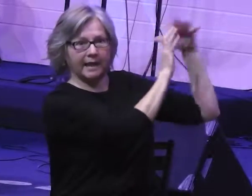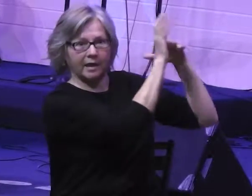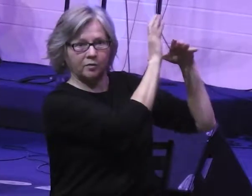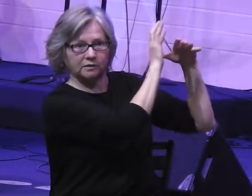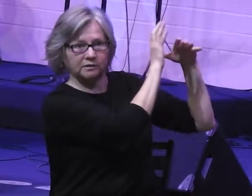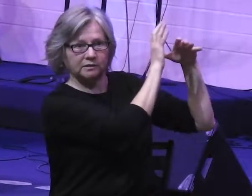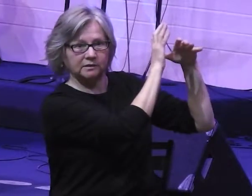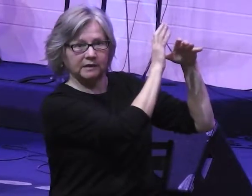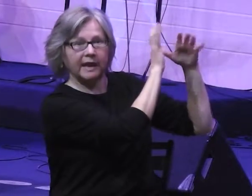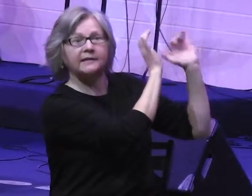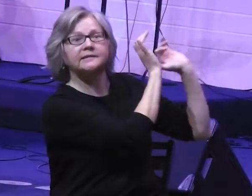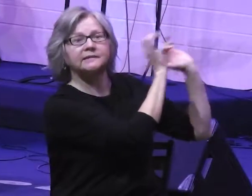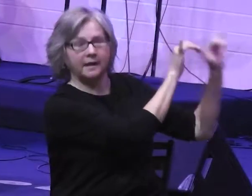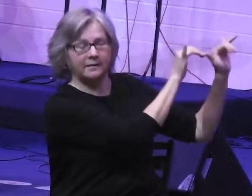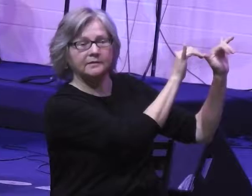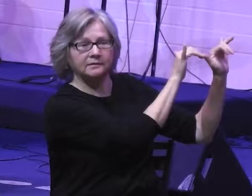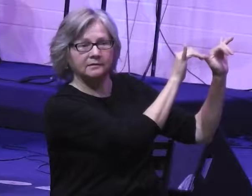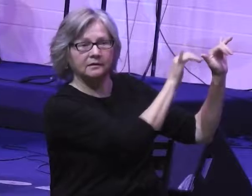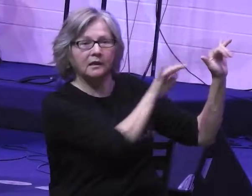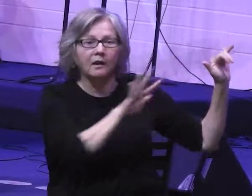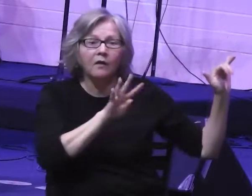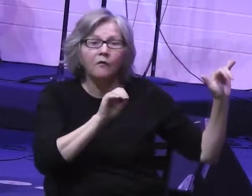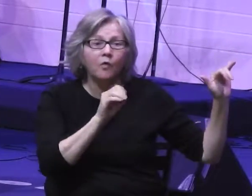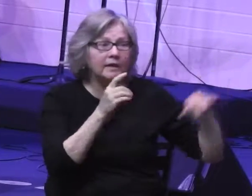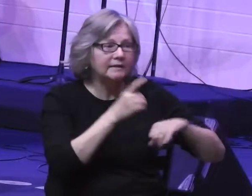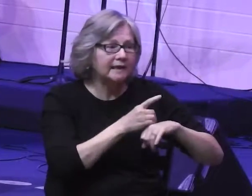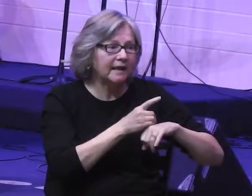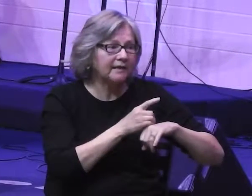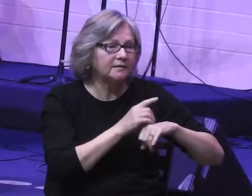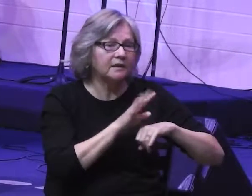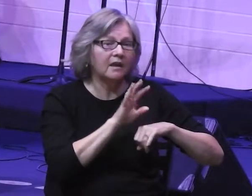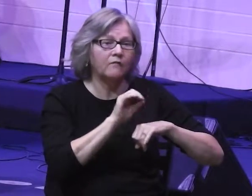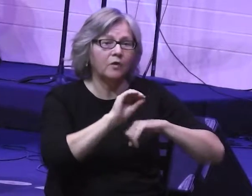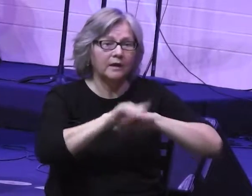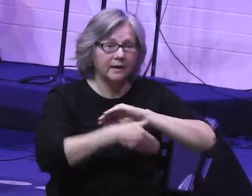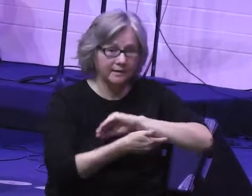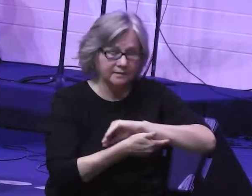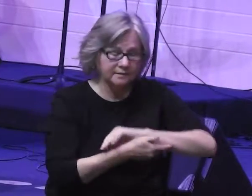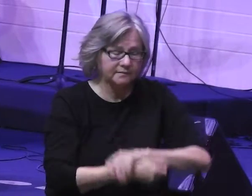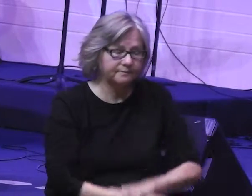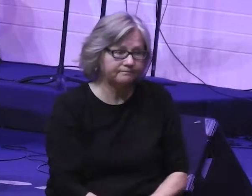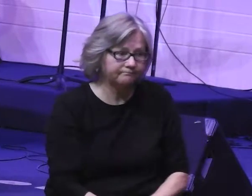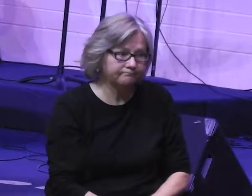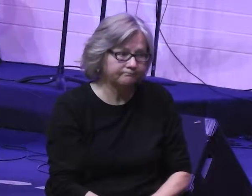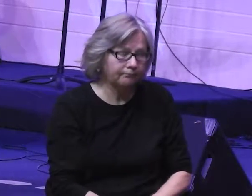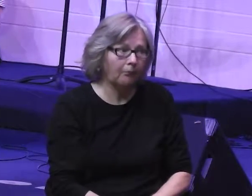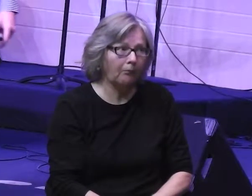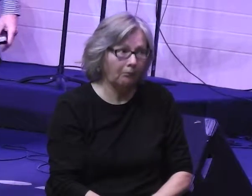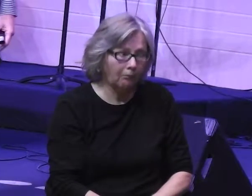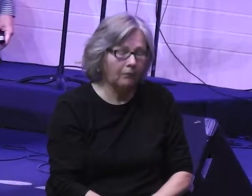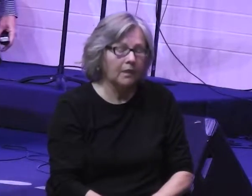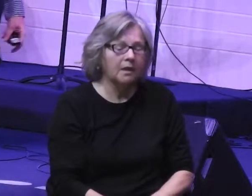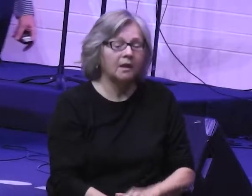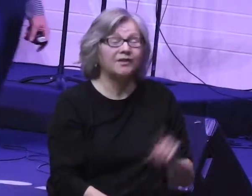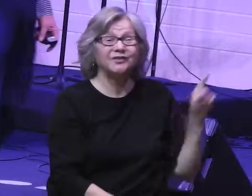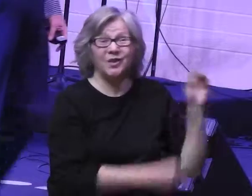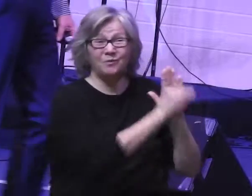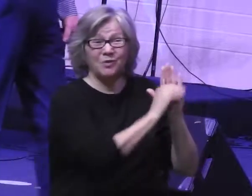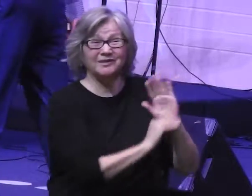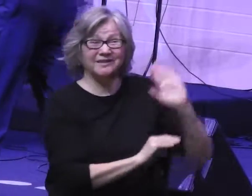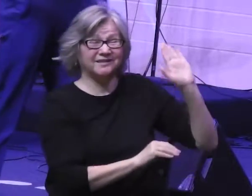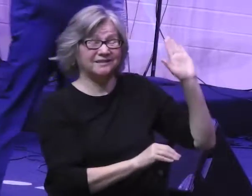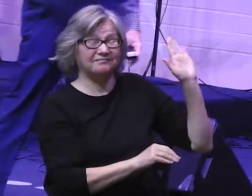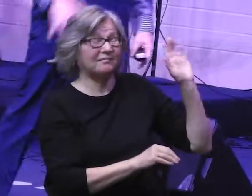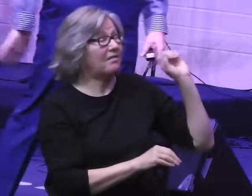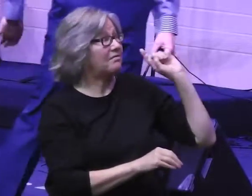he went up on the mountain, and he stayed on the mountain 40 days and 40 nights. So, it says that Moses